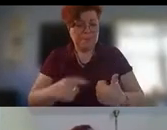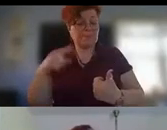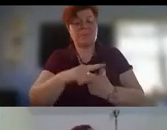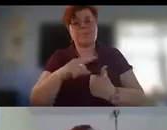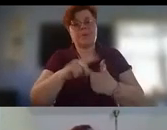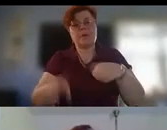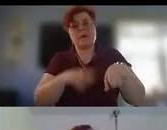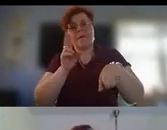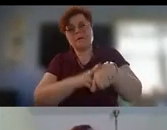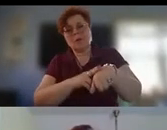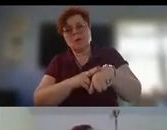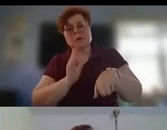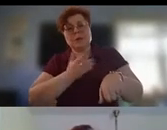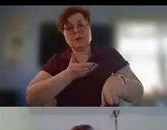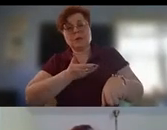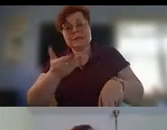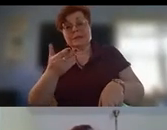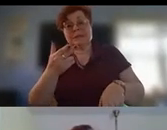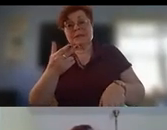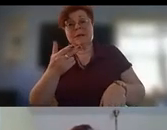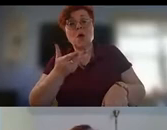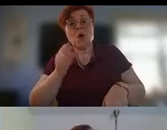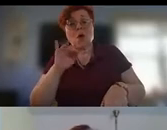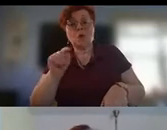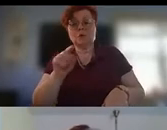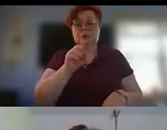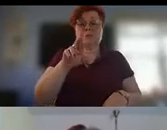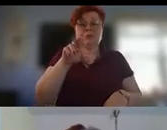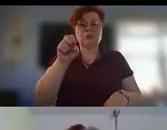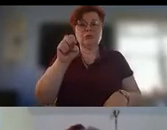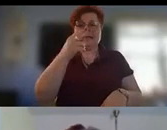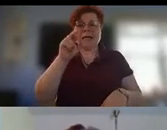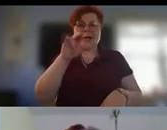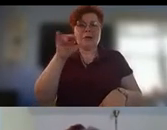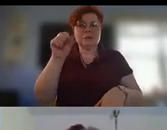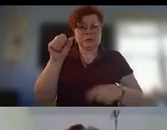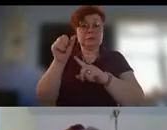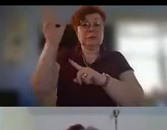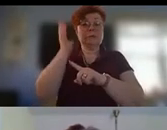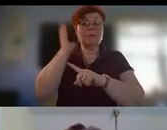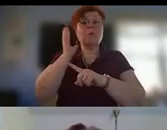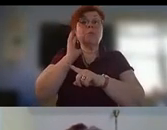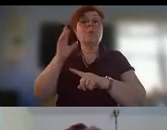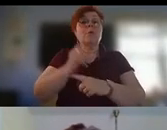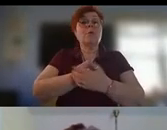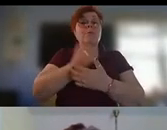our guest host who is marie harris the uh former poet laureate of new hampshire um